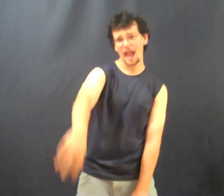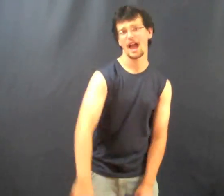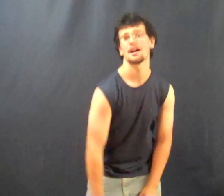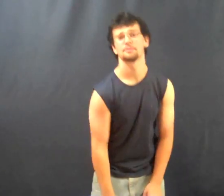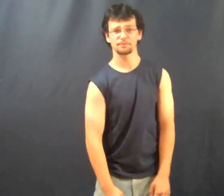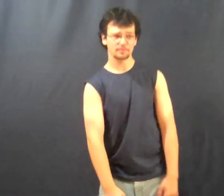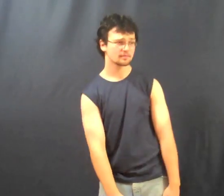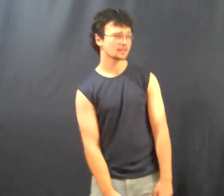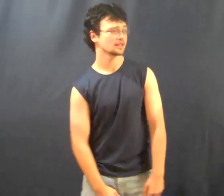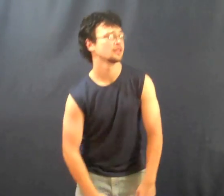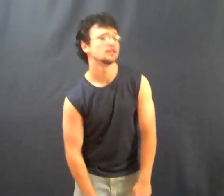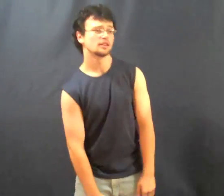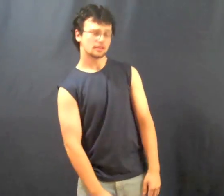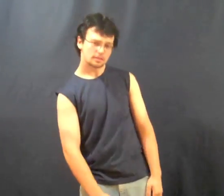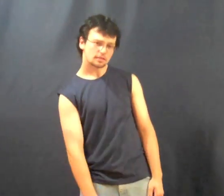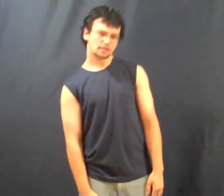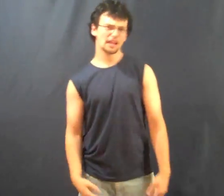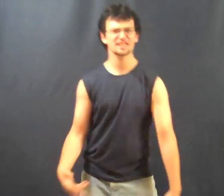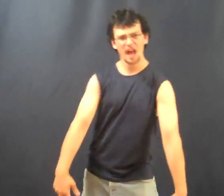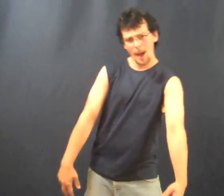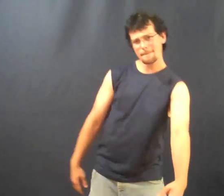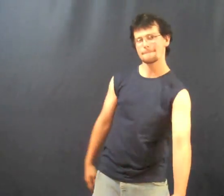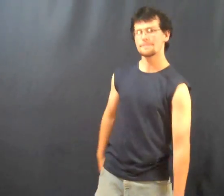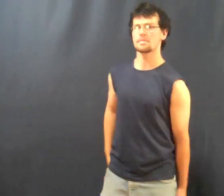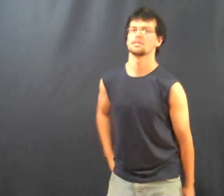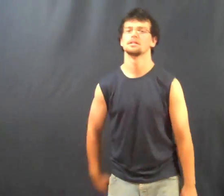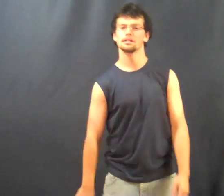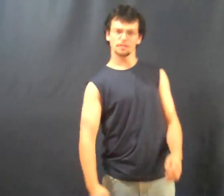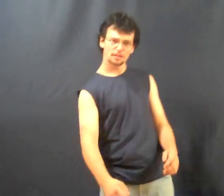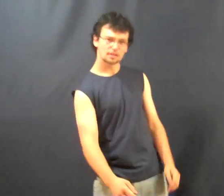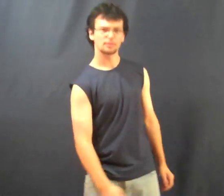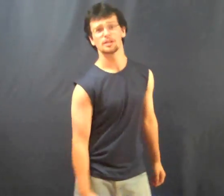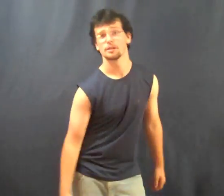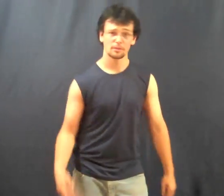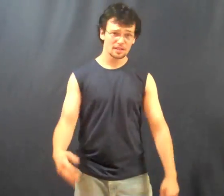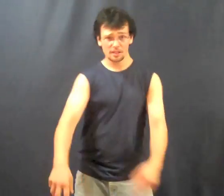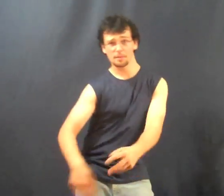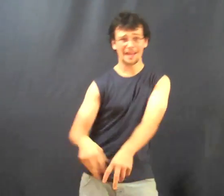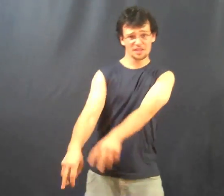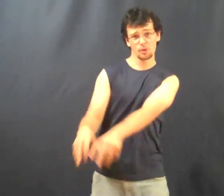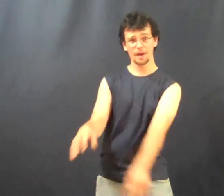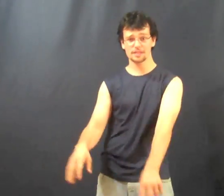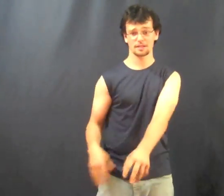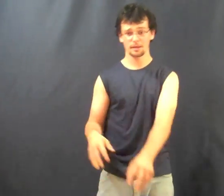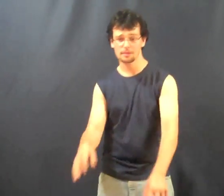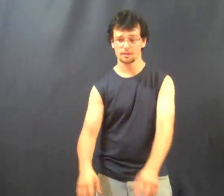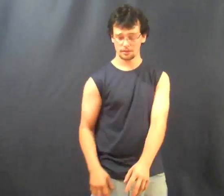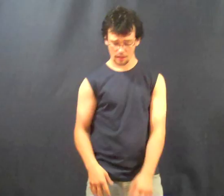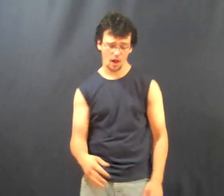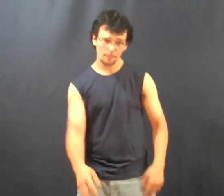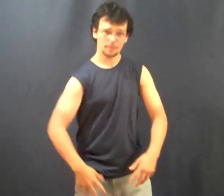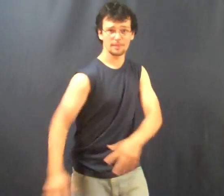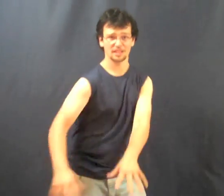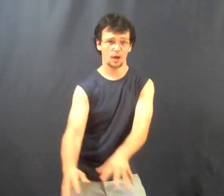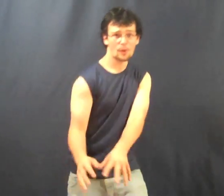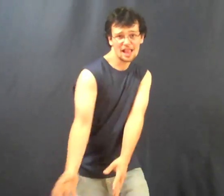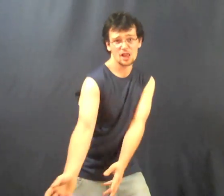yeah. Get some. Beast to the east and best to the west. They call me Militella